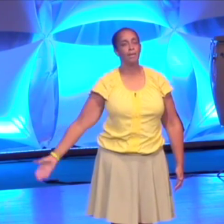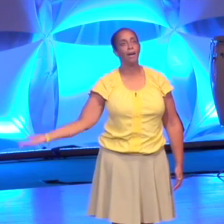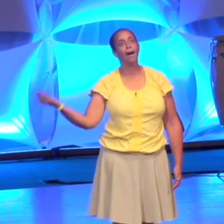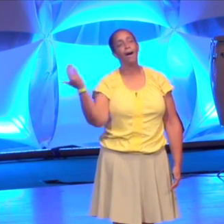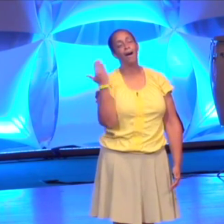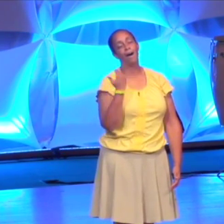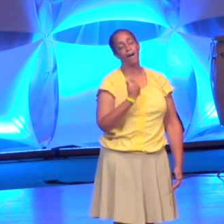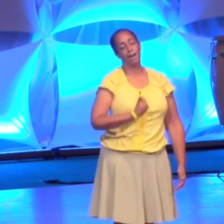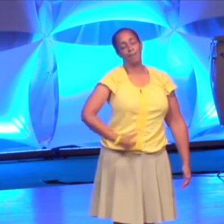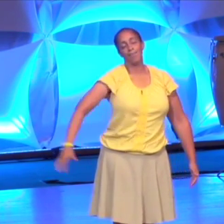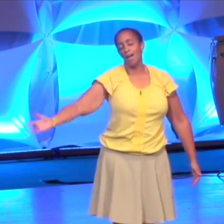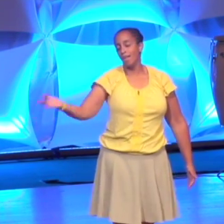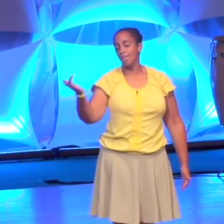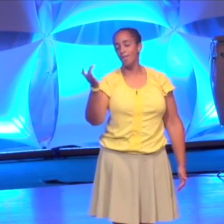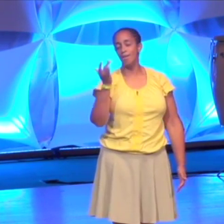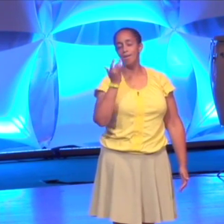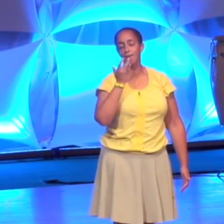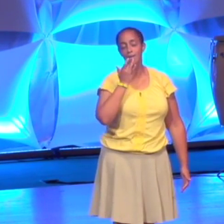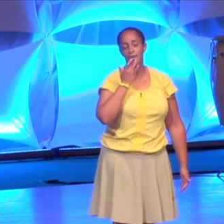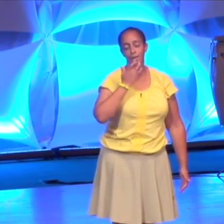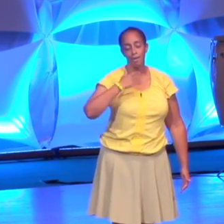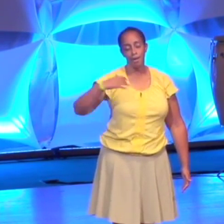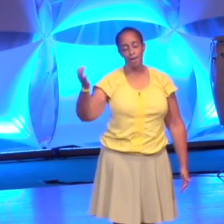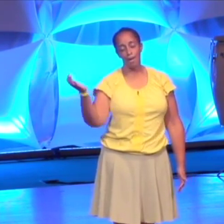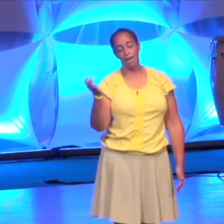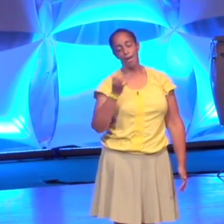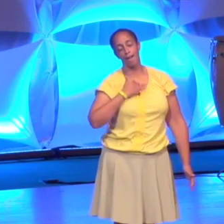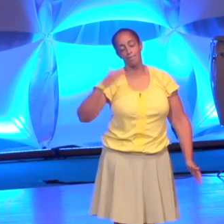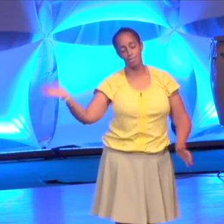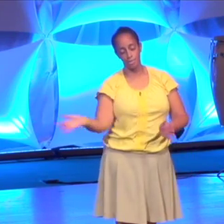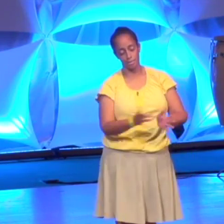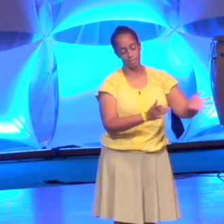I'd rather have Jesus